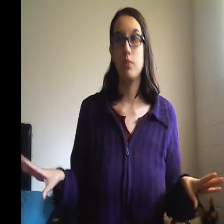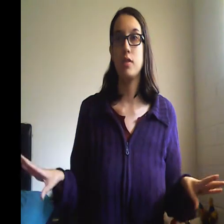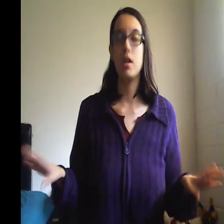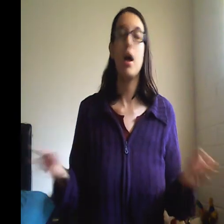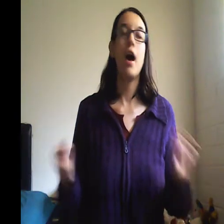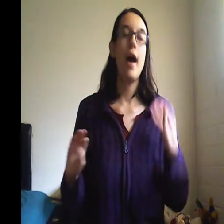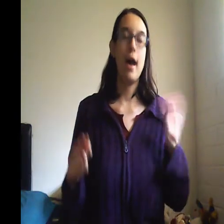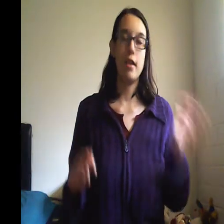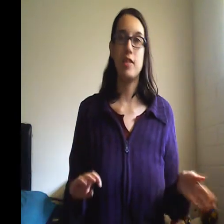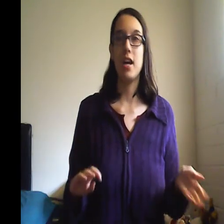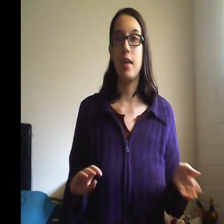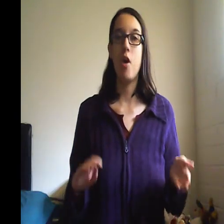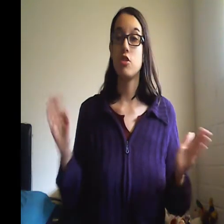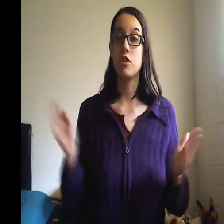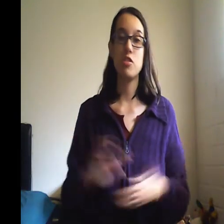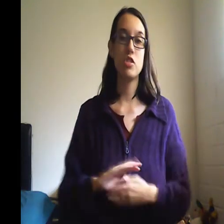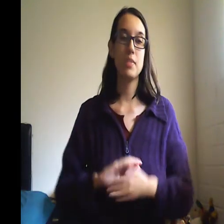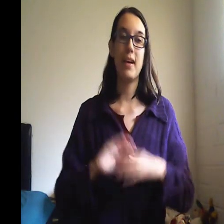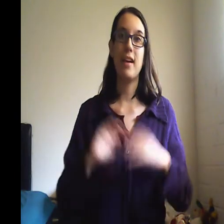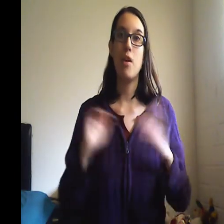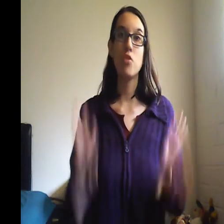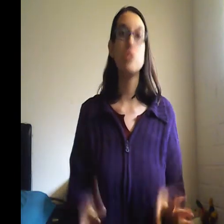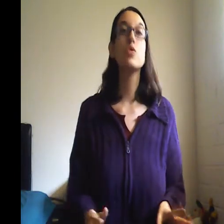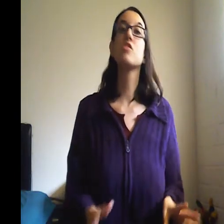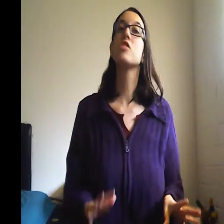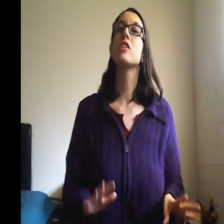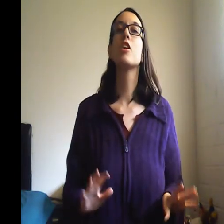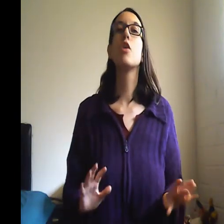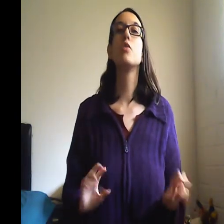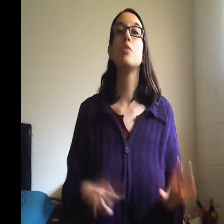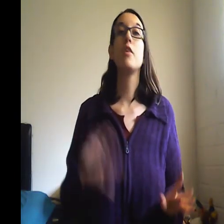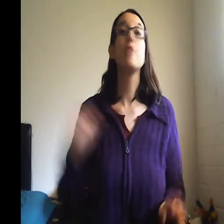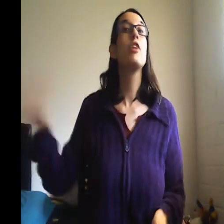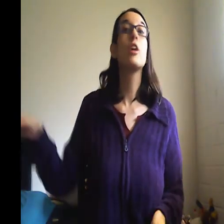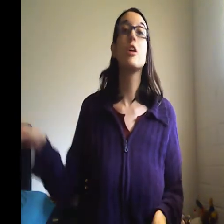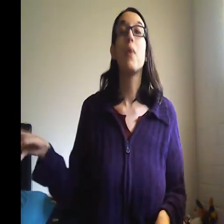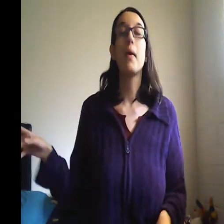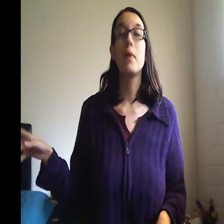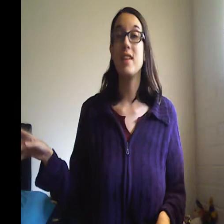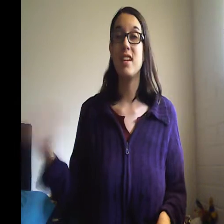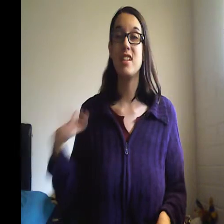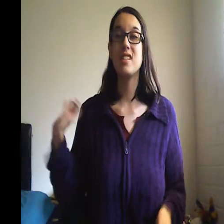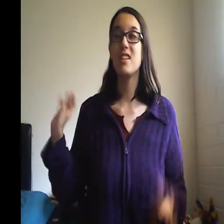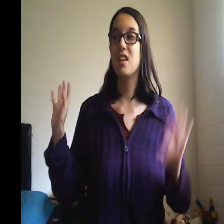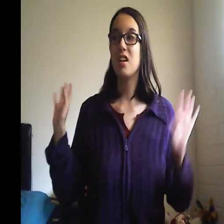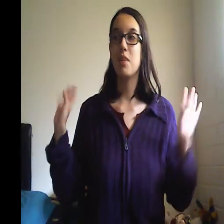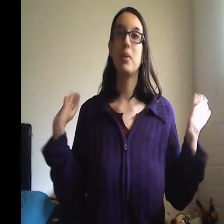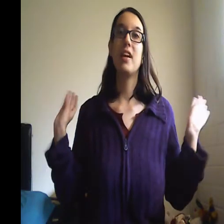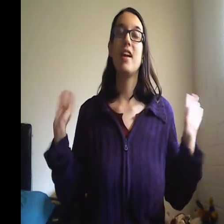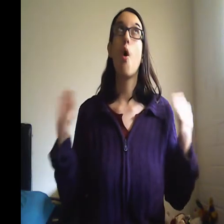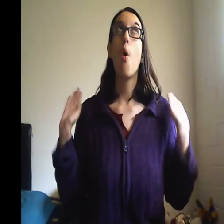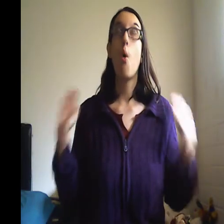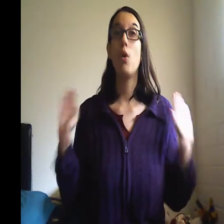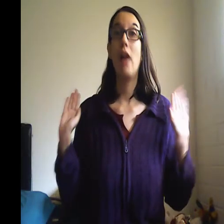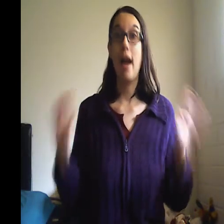ahead of time. So just plan all the stores you're going to go to. If you're going to go out and eat, plan it all out.